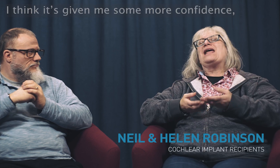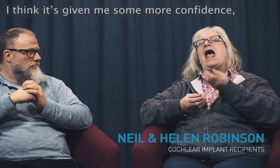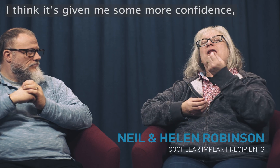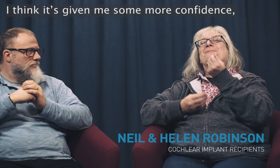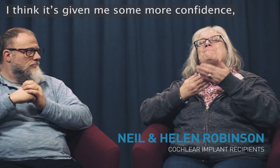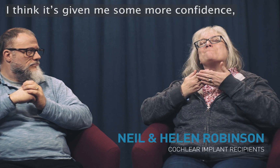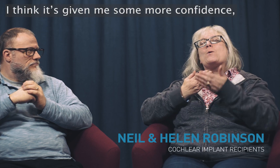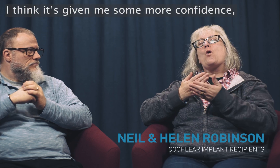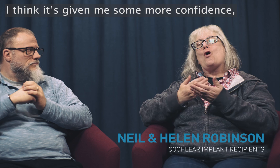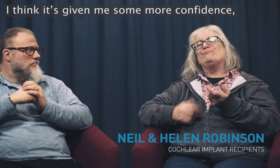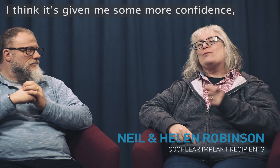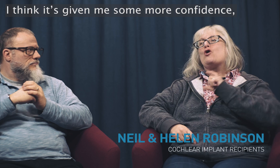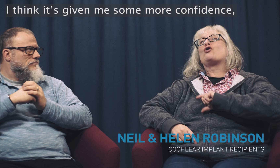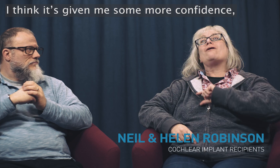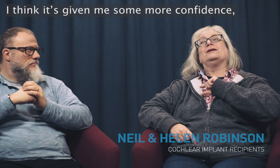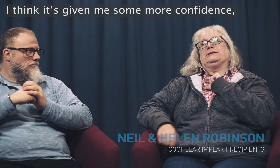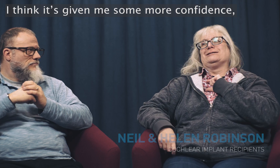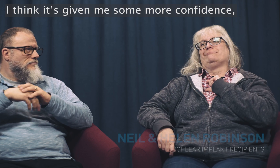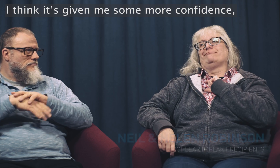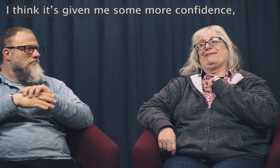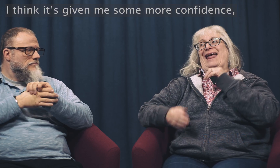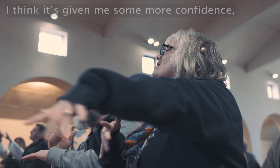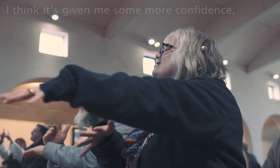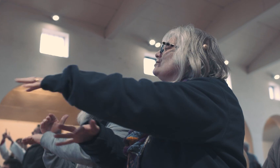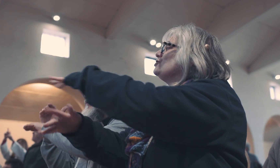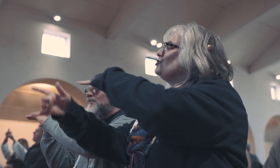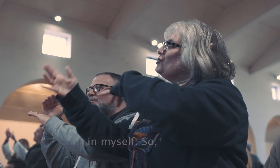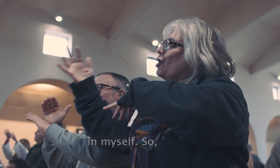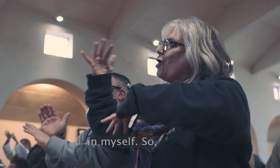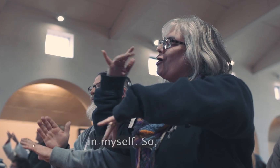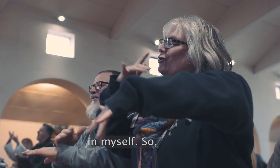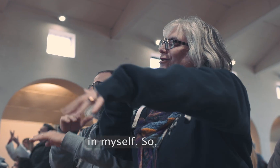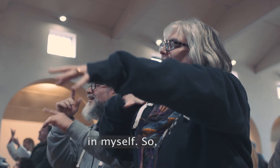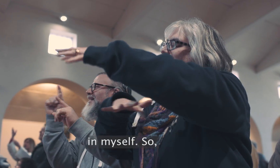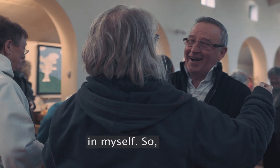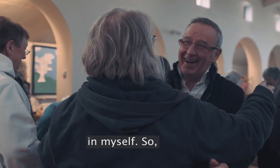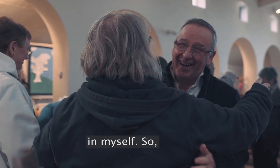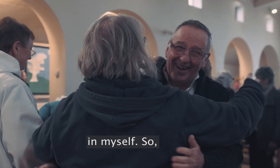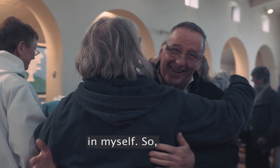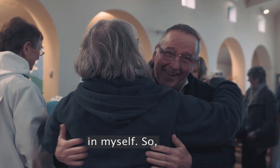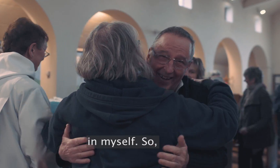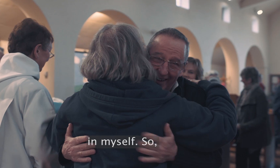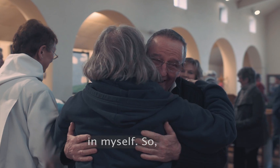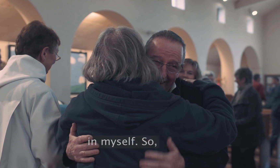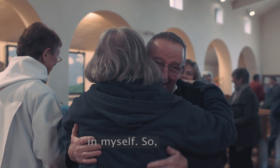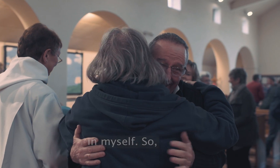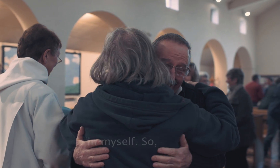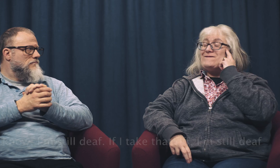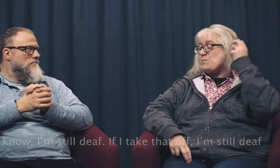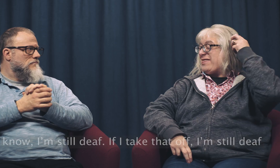I think it's given me some more confidence in myself so you know